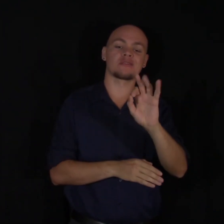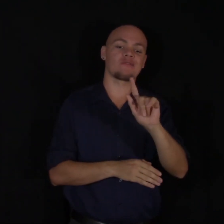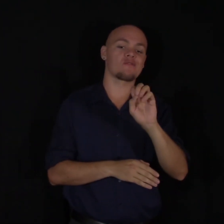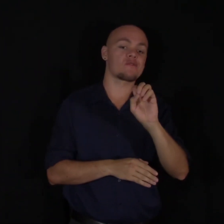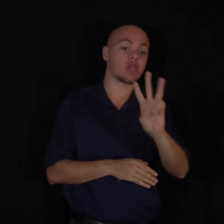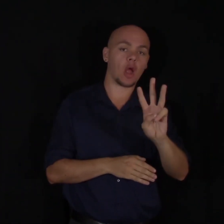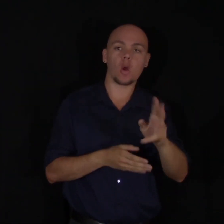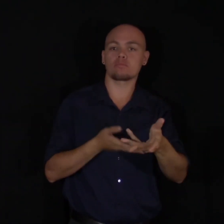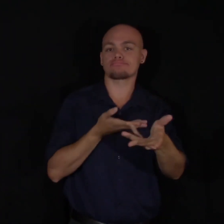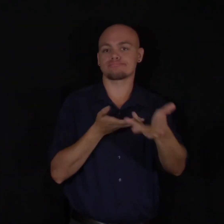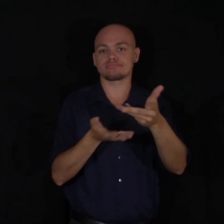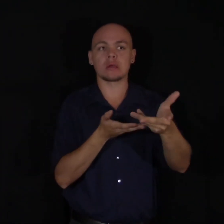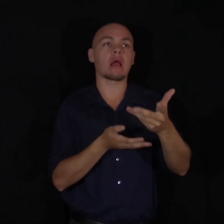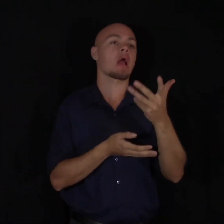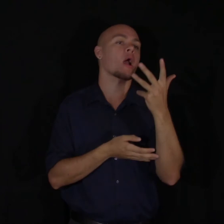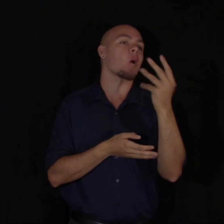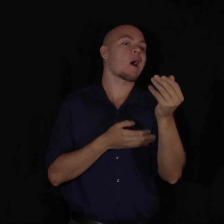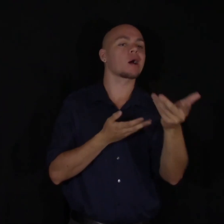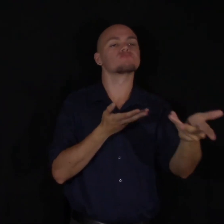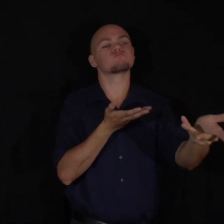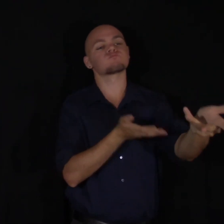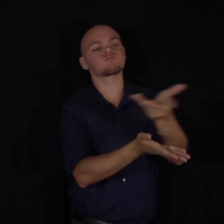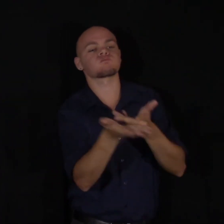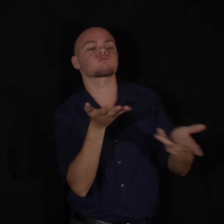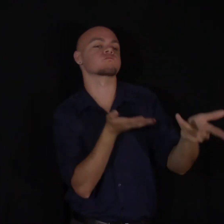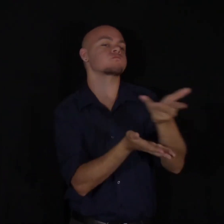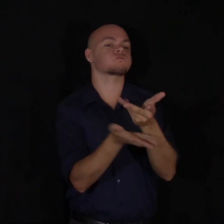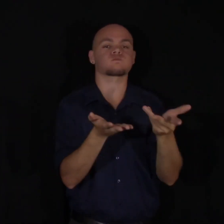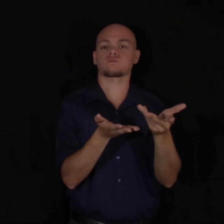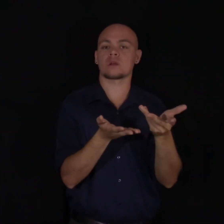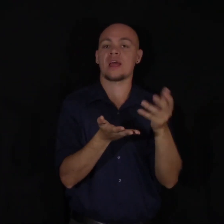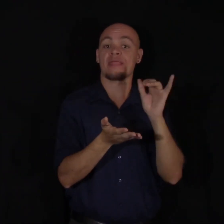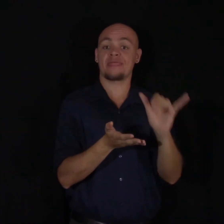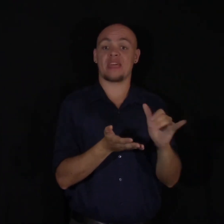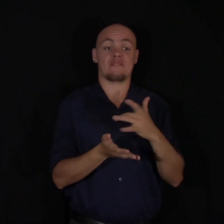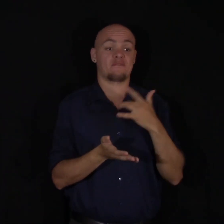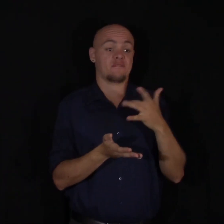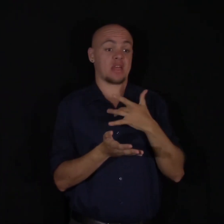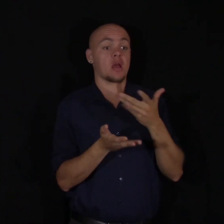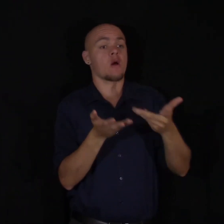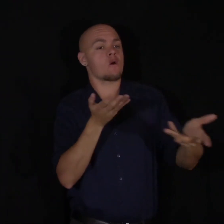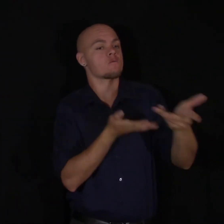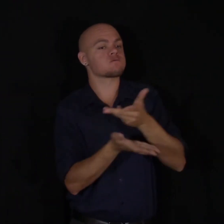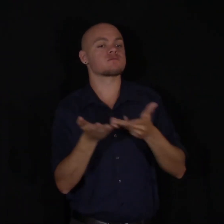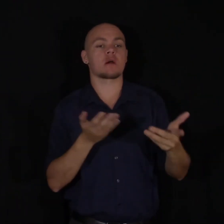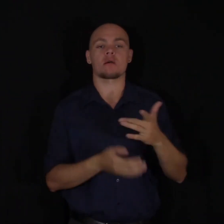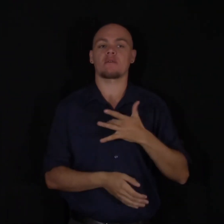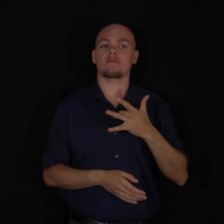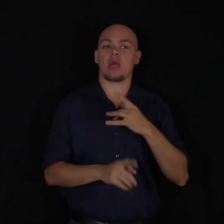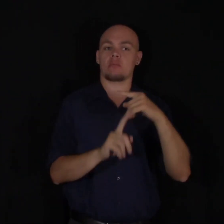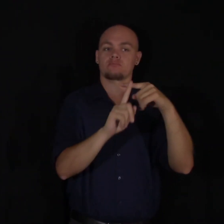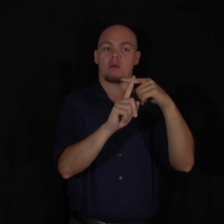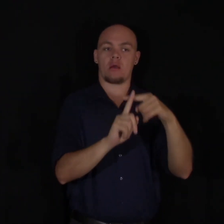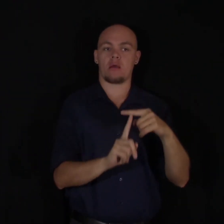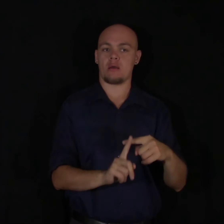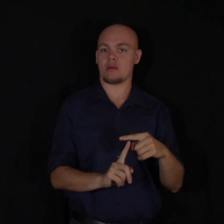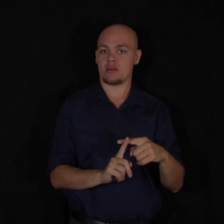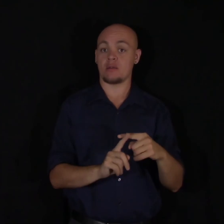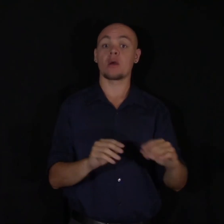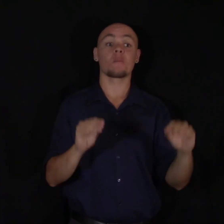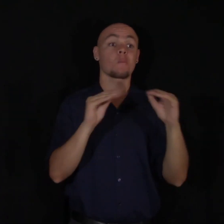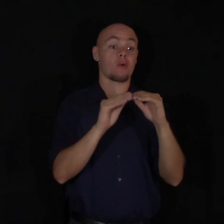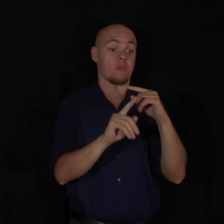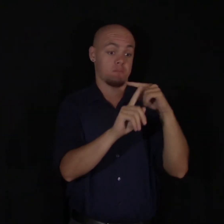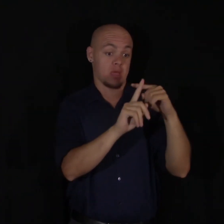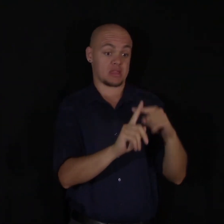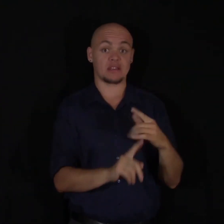conversation, when you're going out with them, you enter the state. And when you enter the state, you feel positive emotions. And the more positive